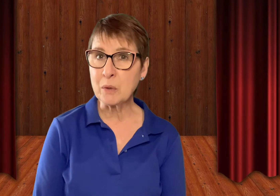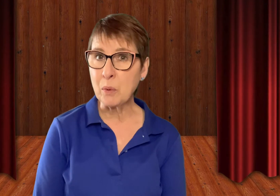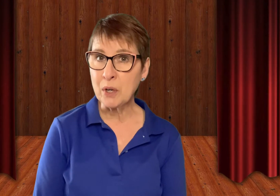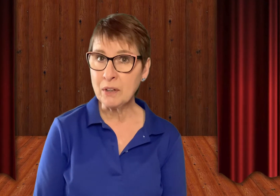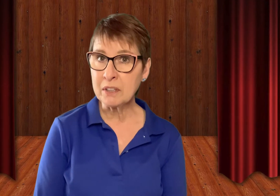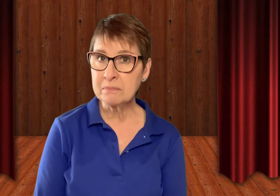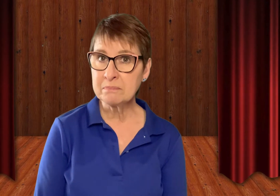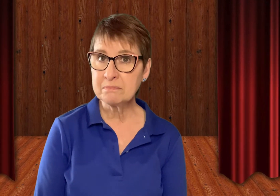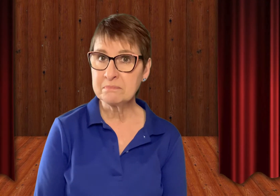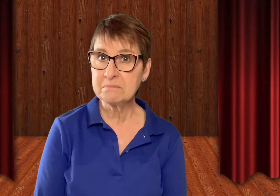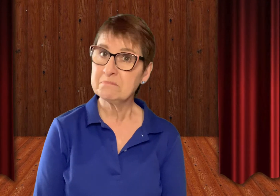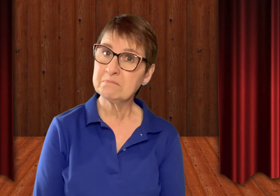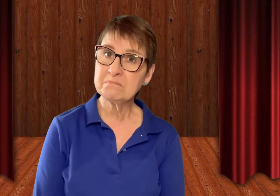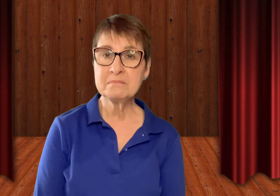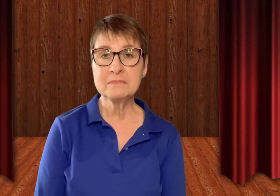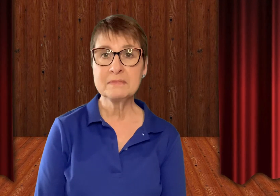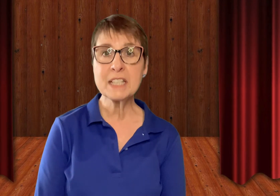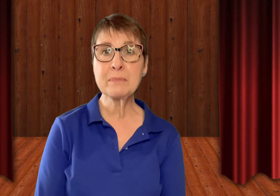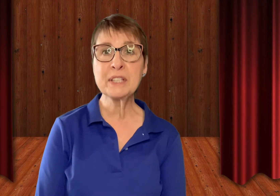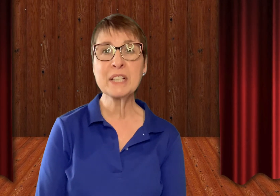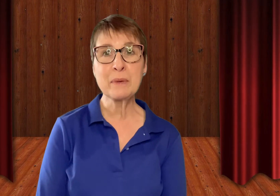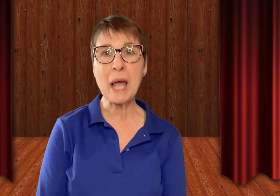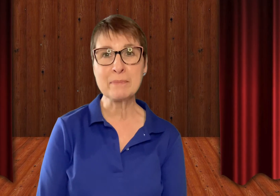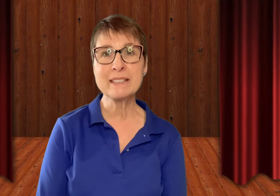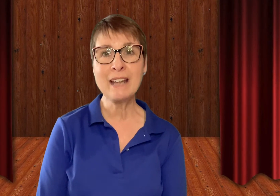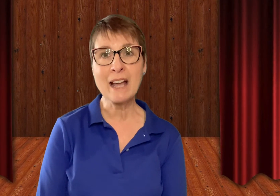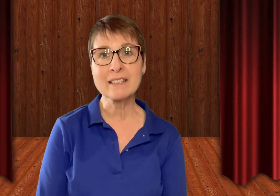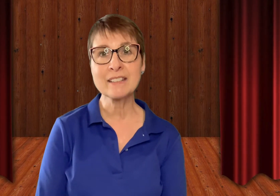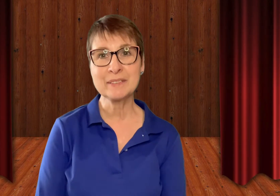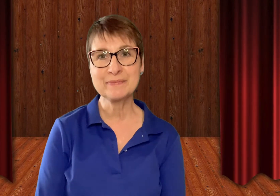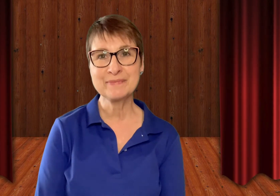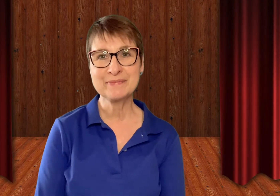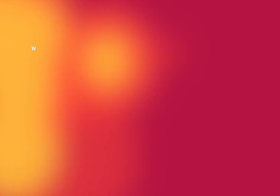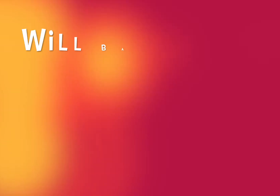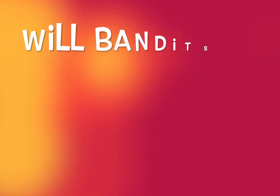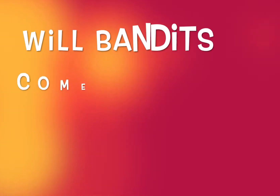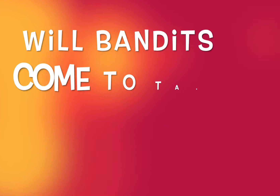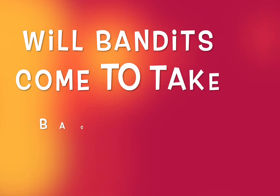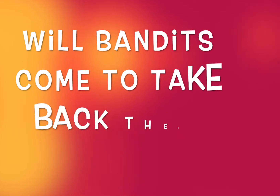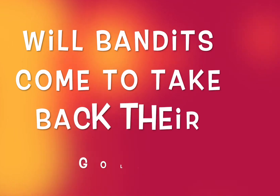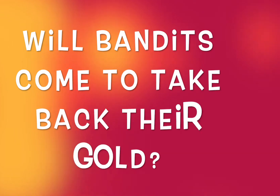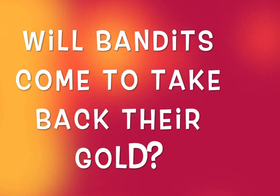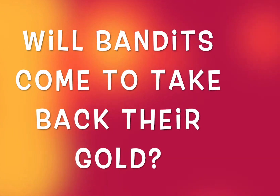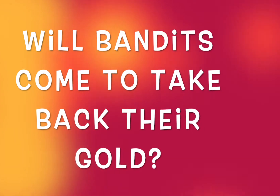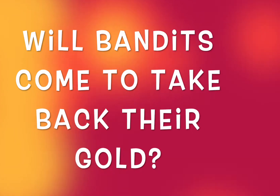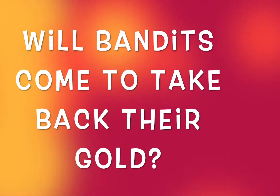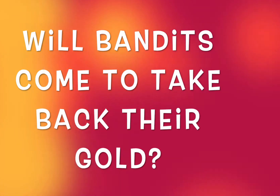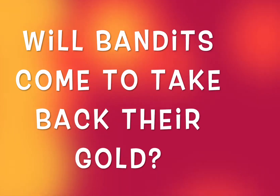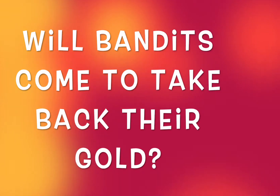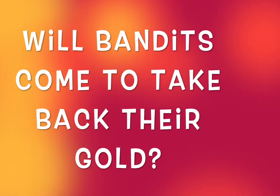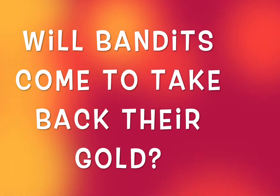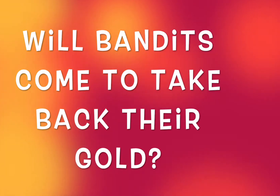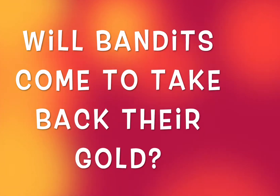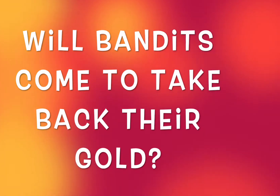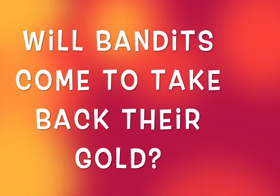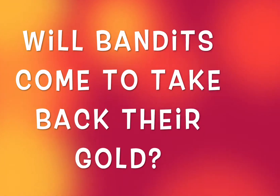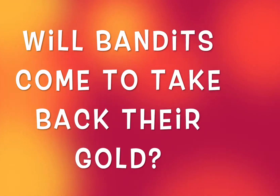work? Let's predict what happens next. Will bandits come to take back their gold?